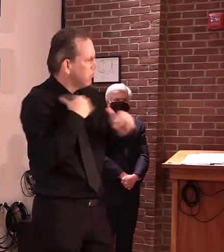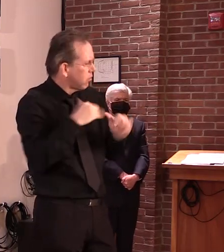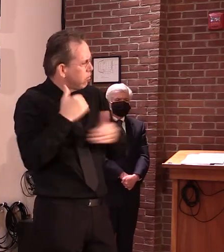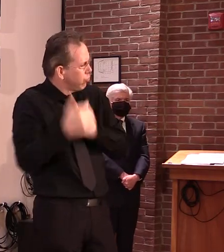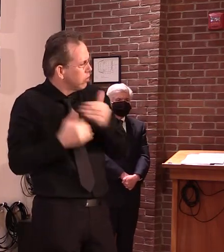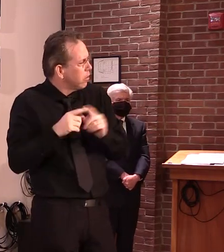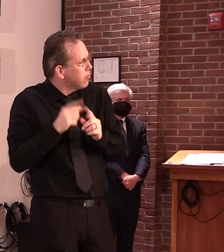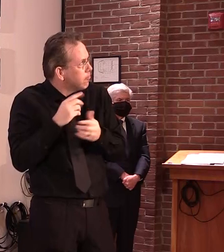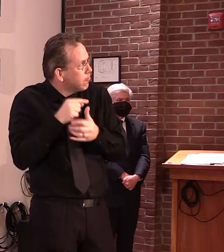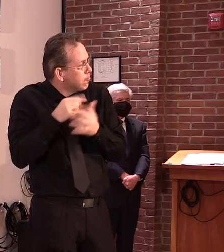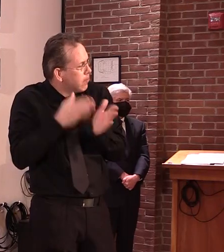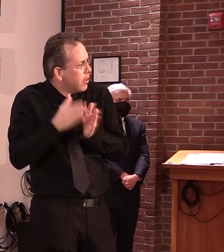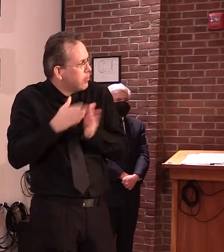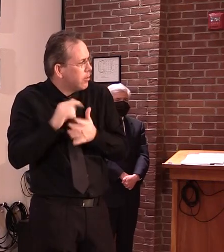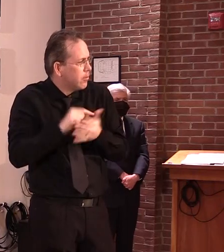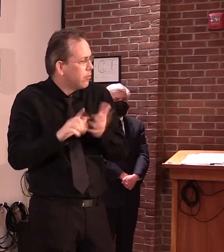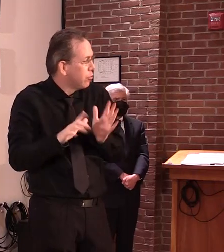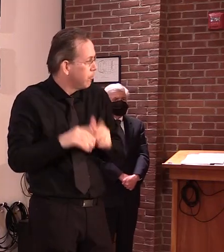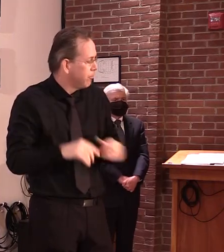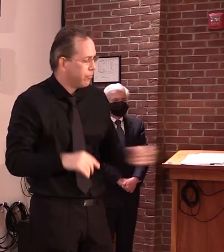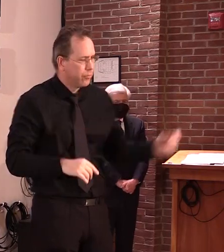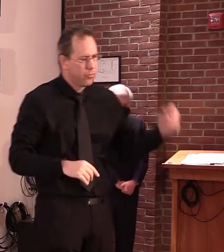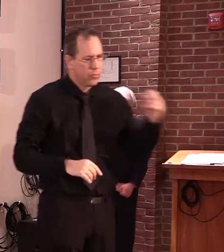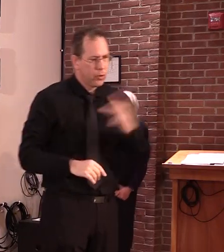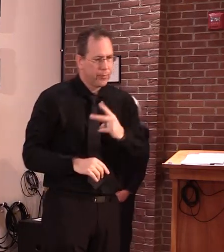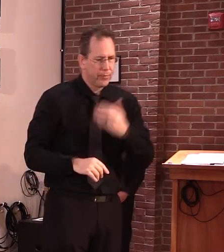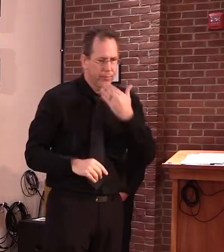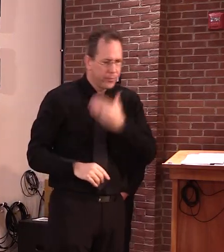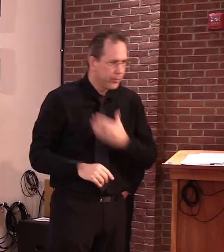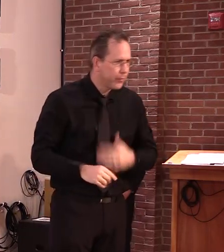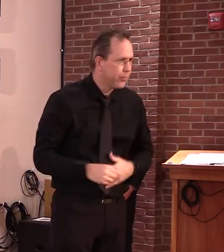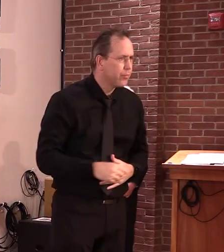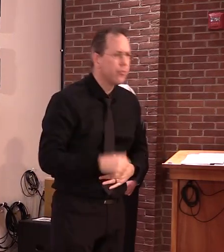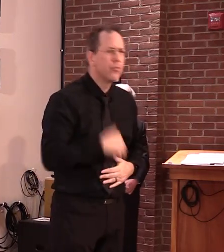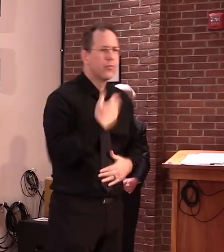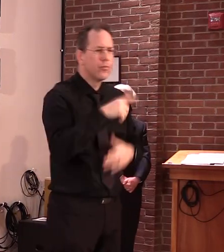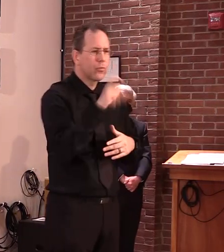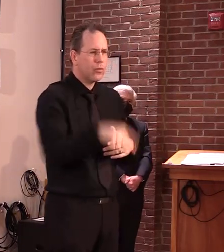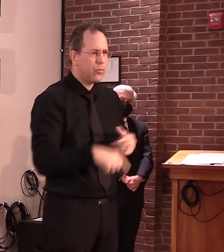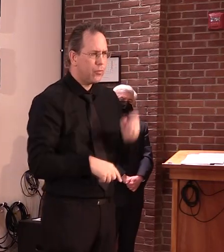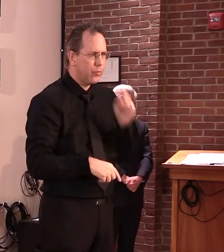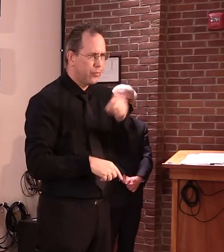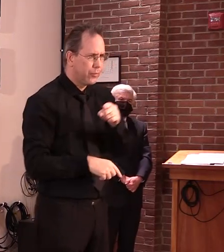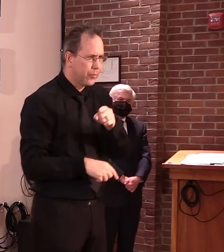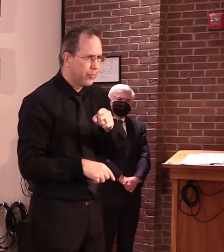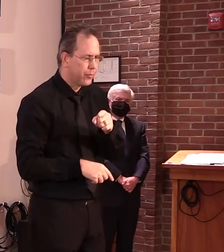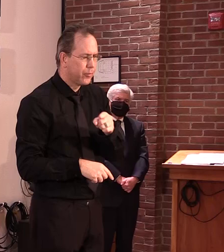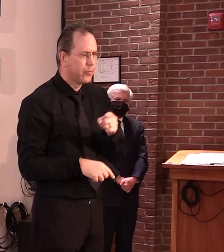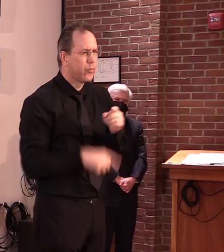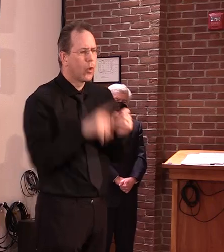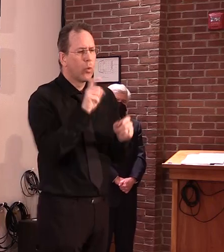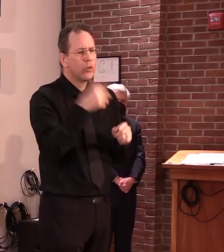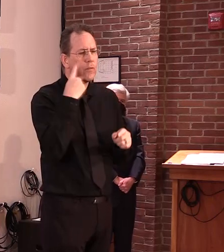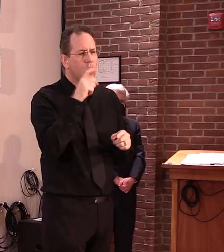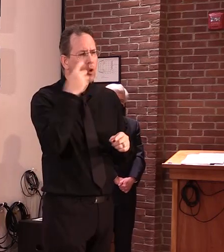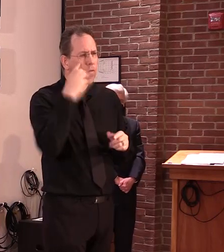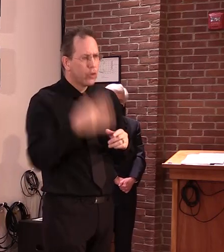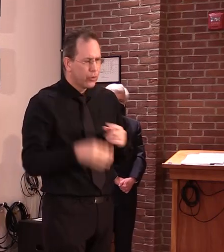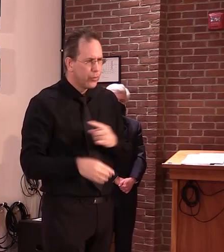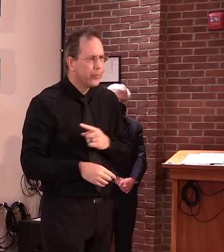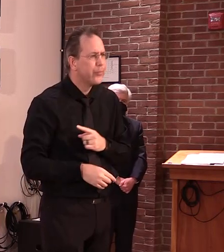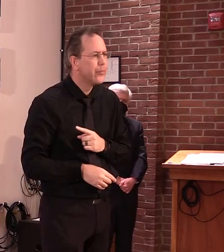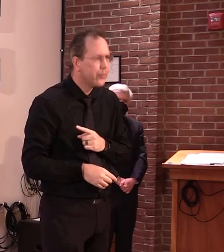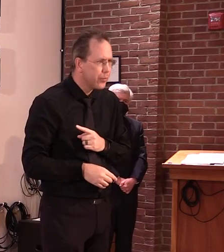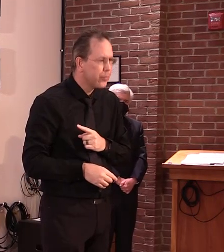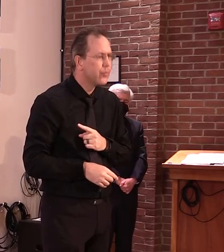Steve. Governor, as of today, the Roman Catholic bishop in Burlington has